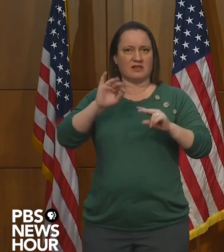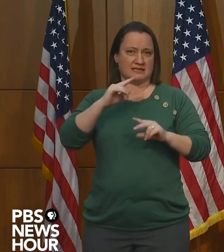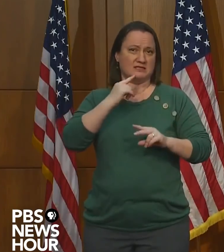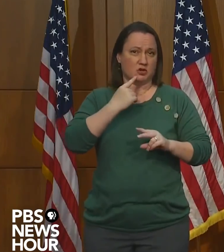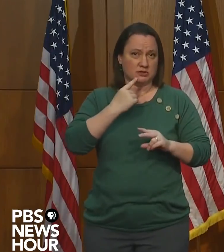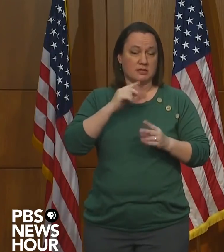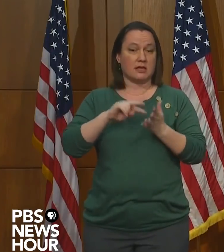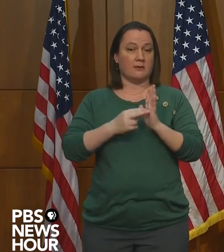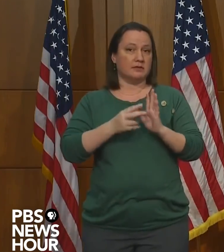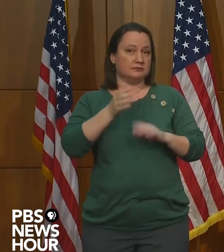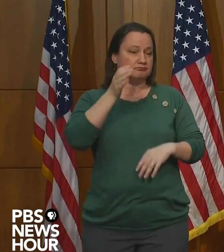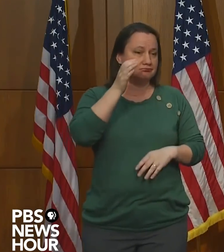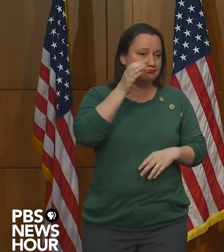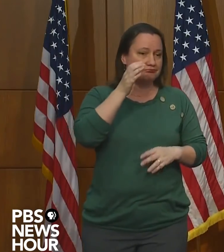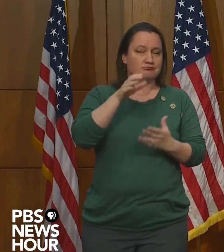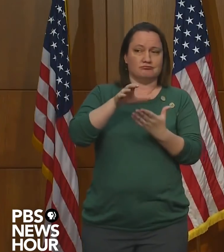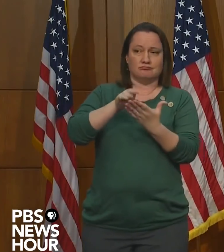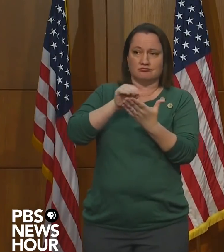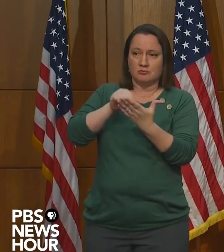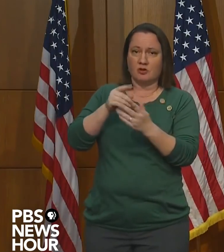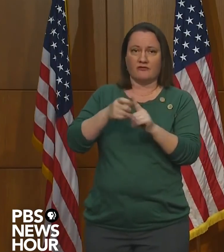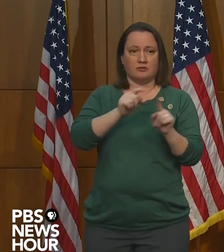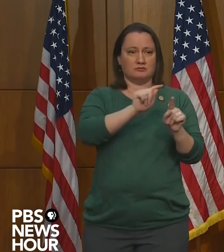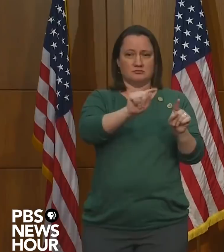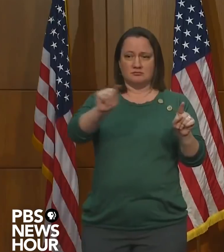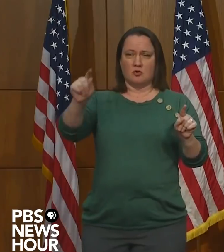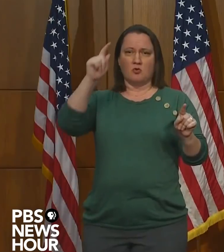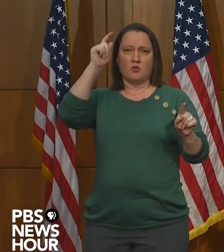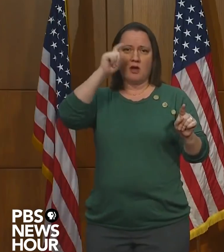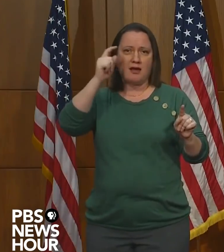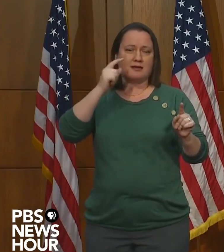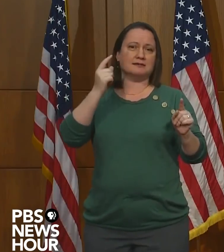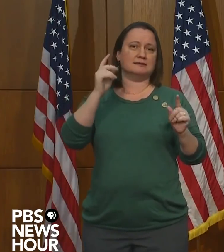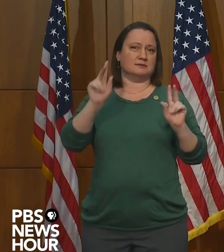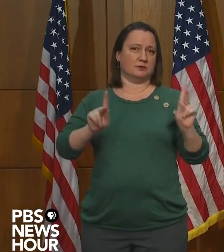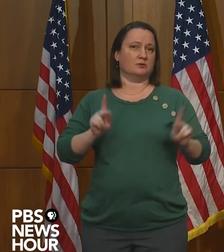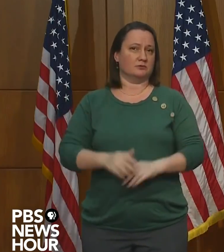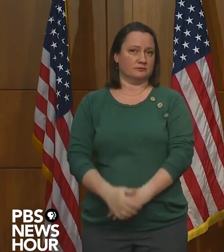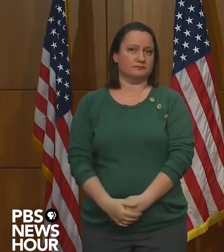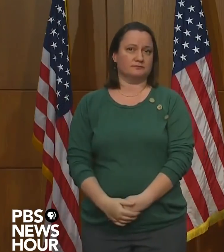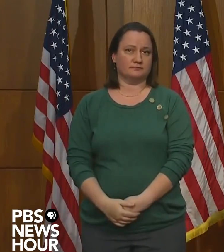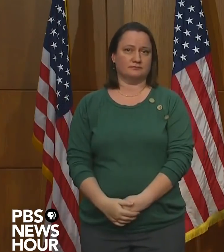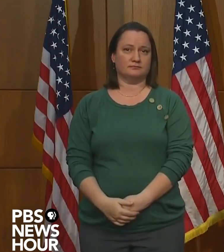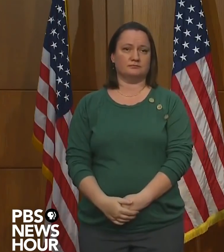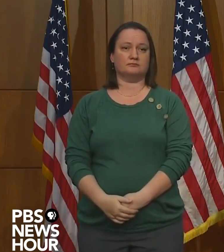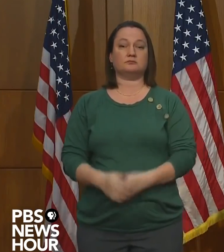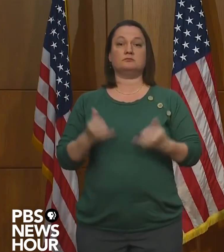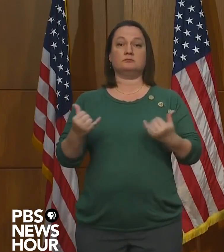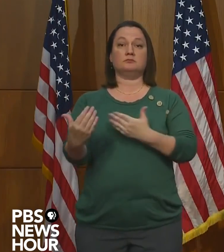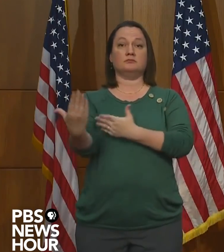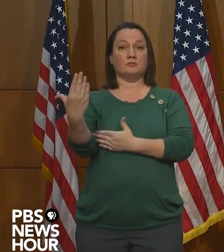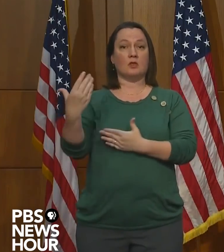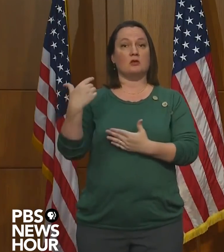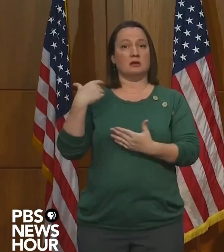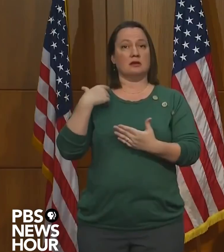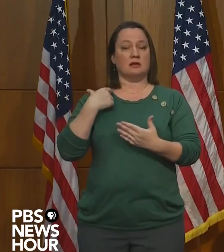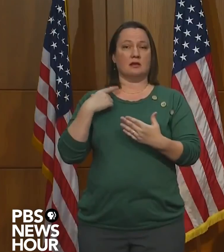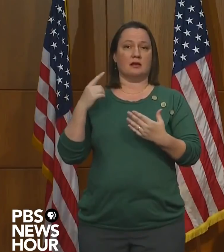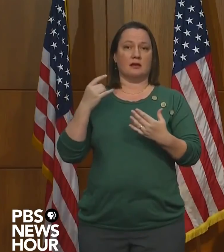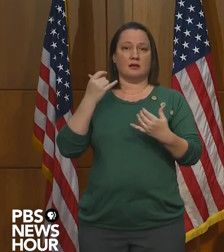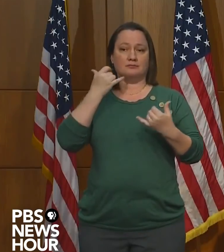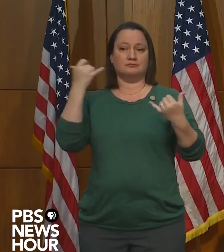from wise and thoughtful people. I also had a call this morning with Chief Justice